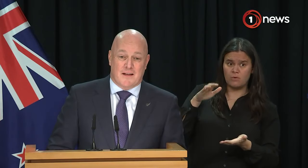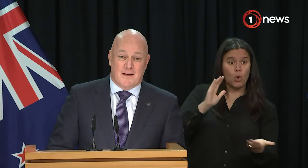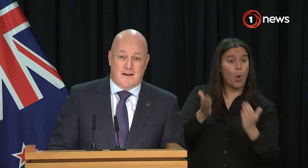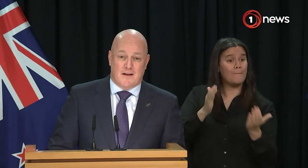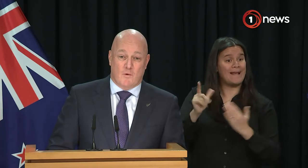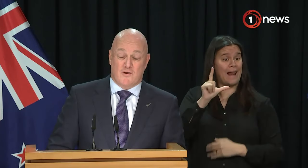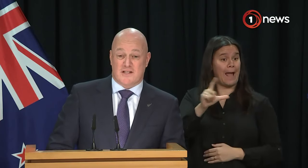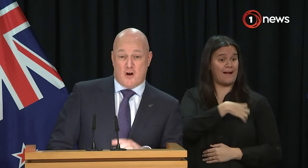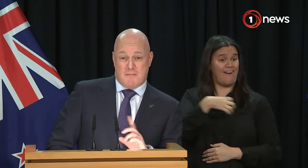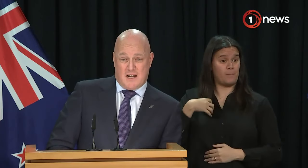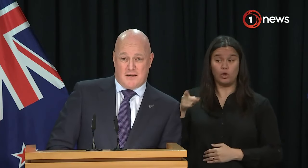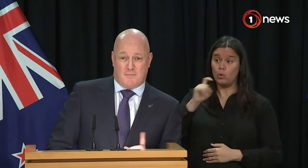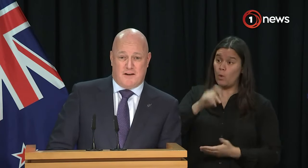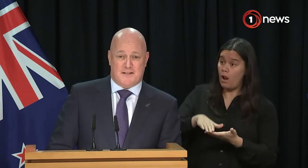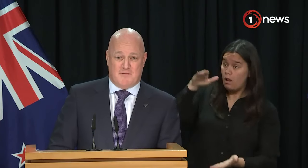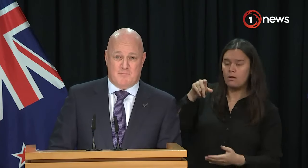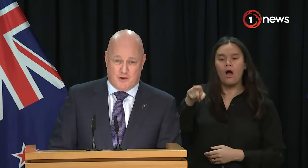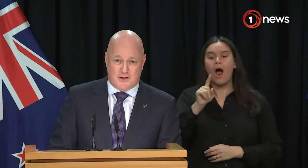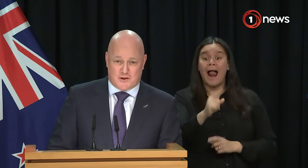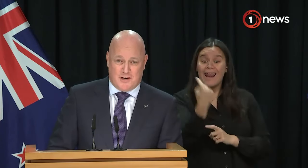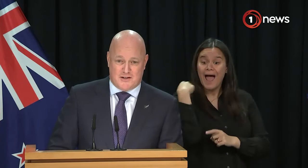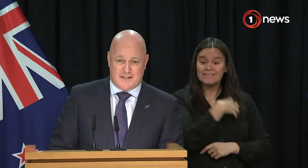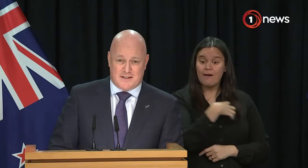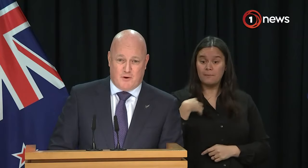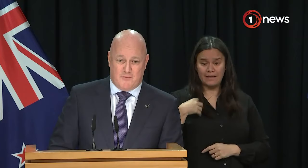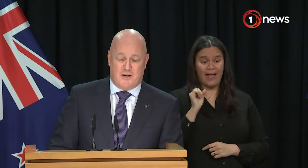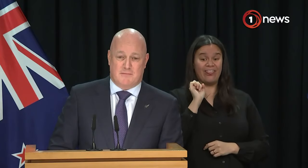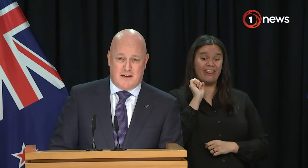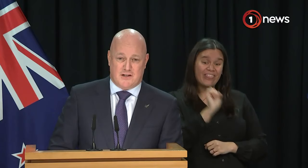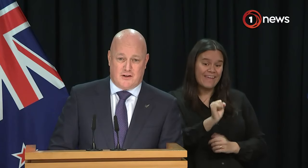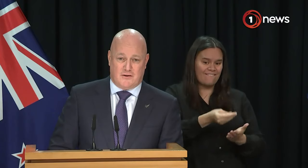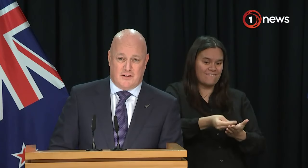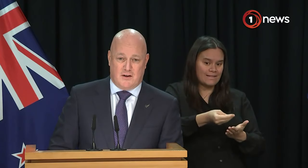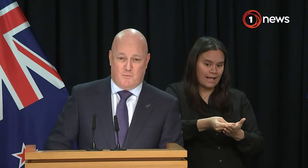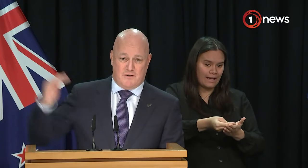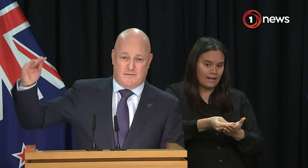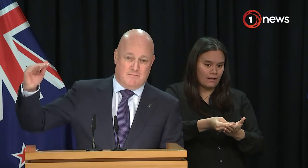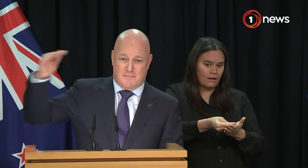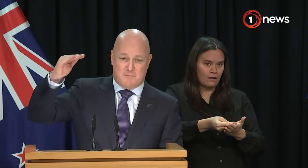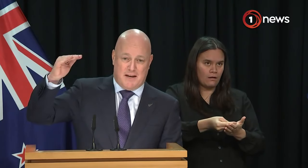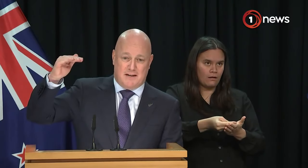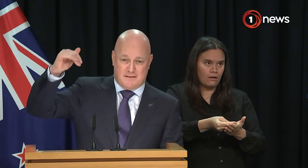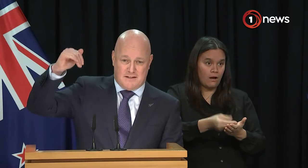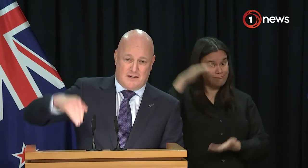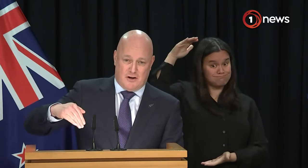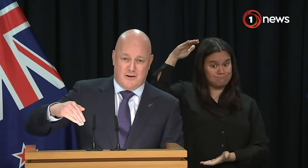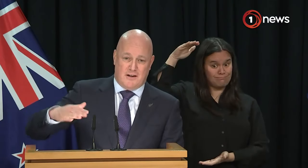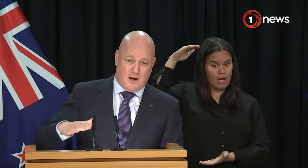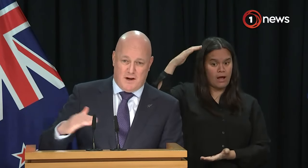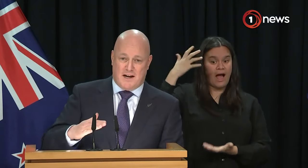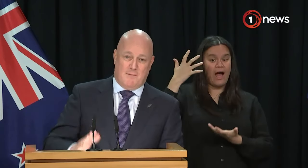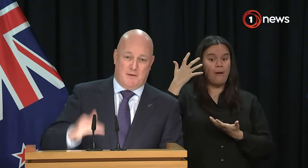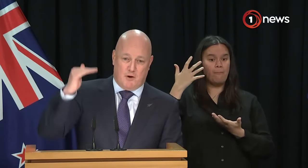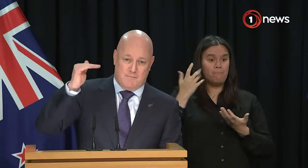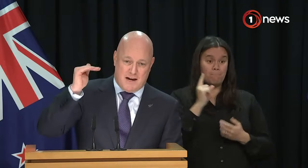lunches or... Well, there is no money that the previous government put into school lunches. That's the point I'm trying to make to you. It went from spending to zero